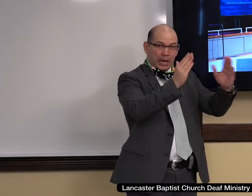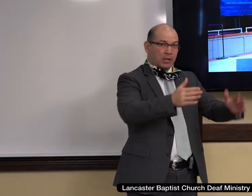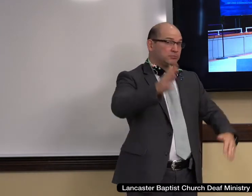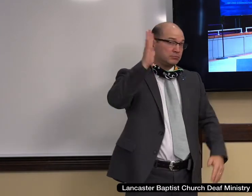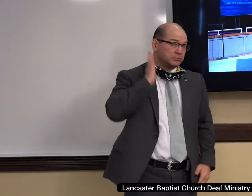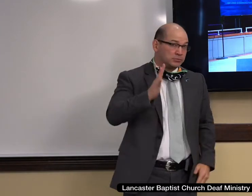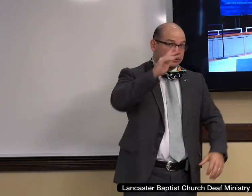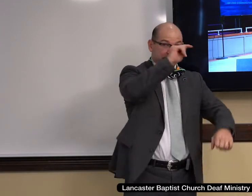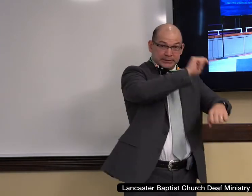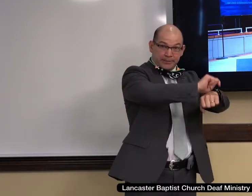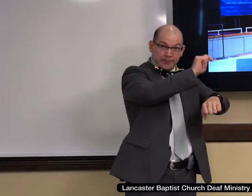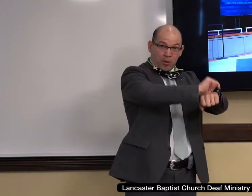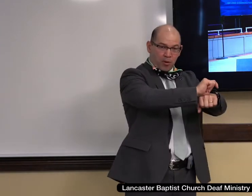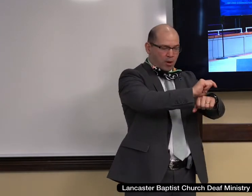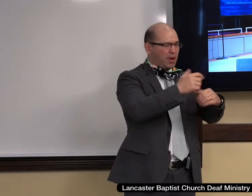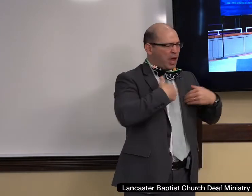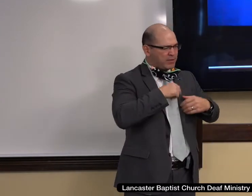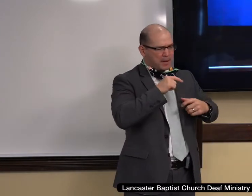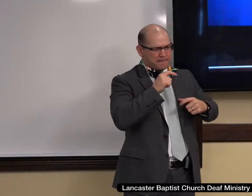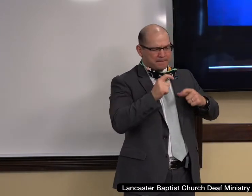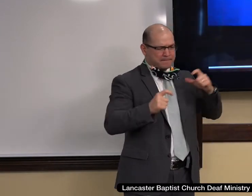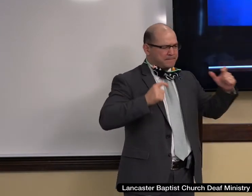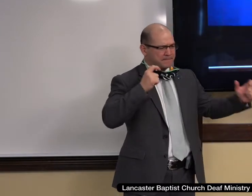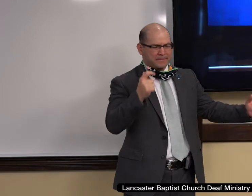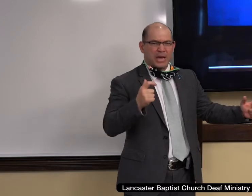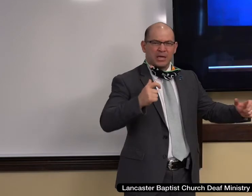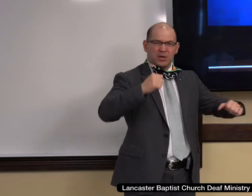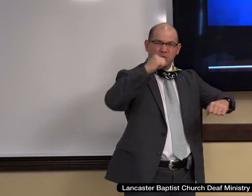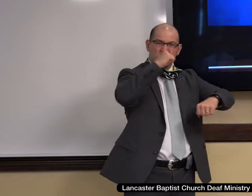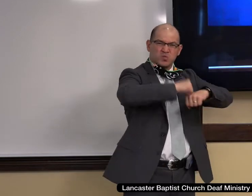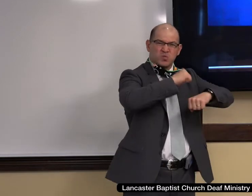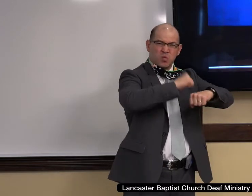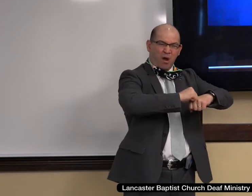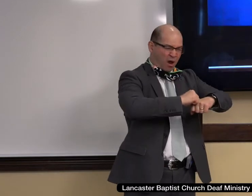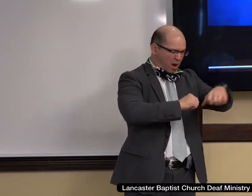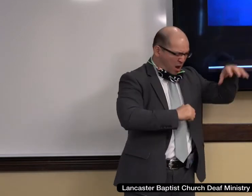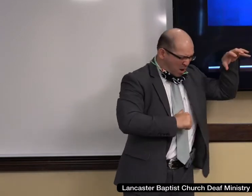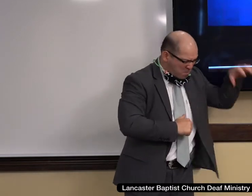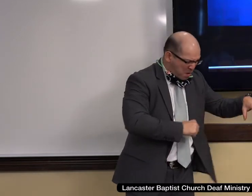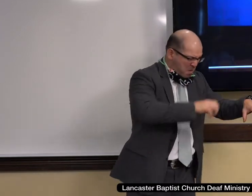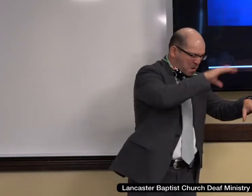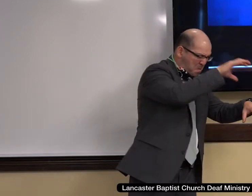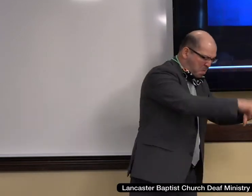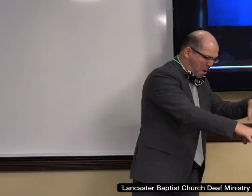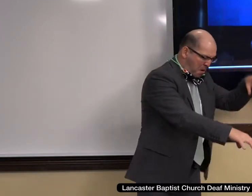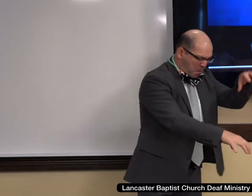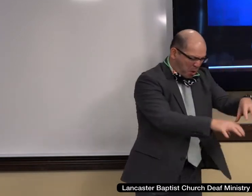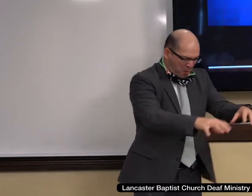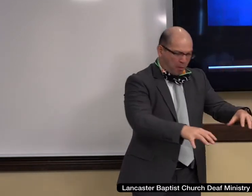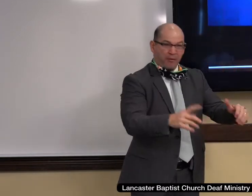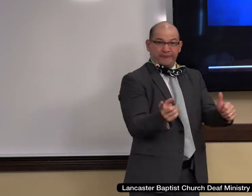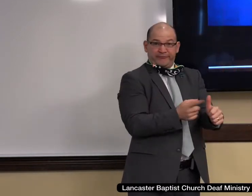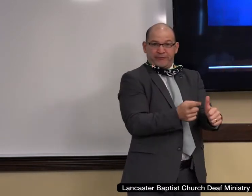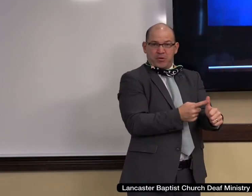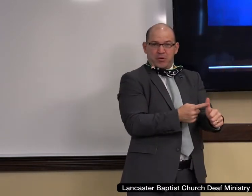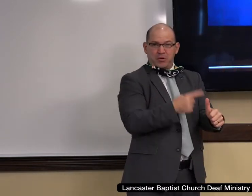is an amazingly important and costly part of the edifice of the great houses of the ancient day.